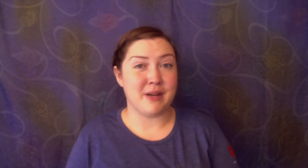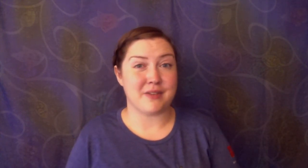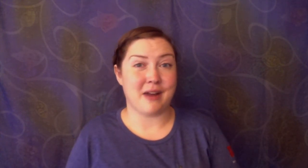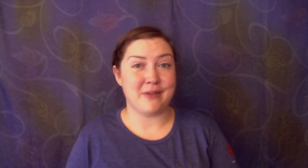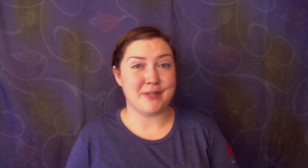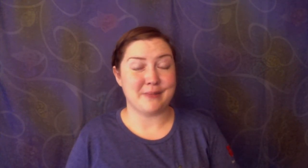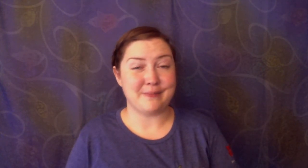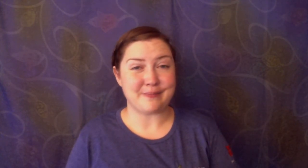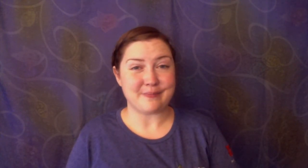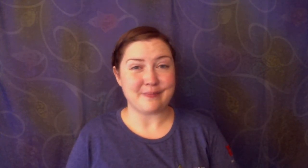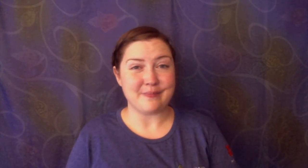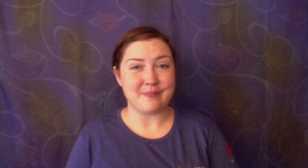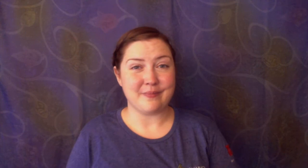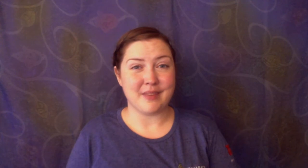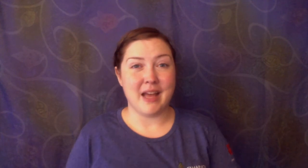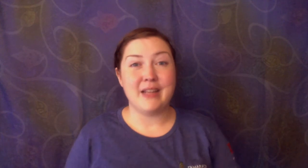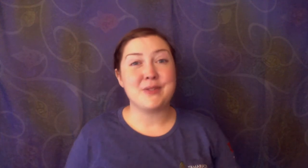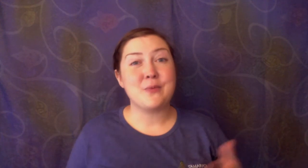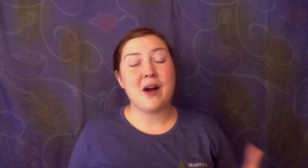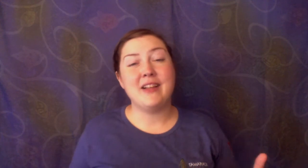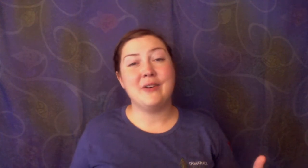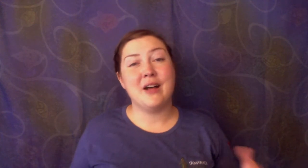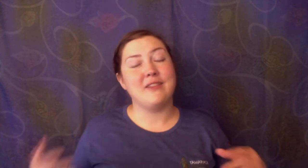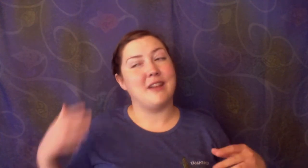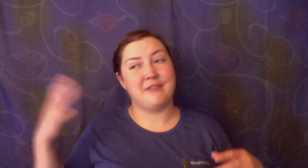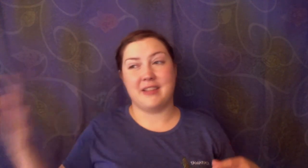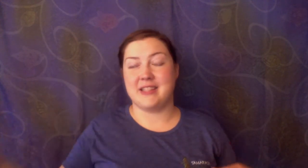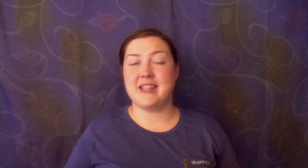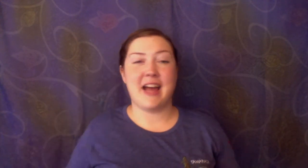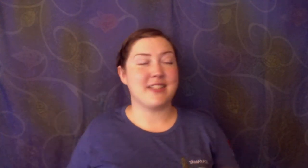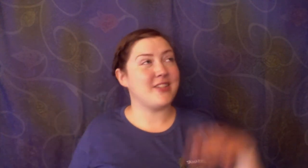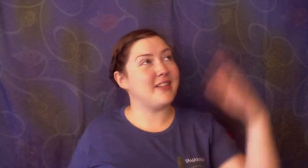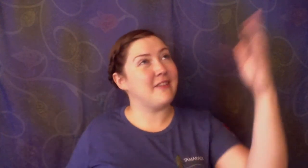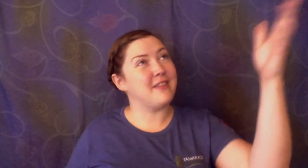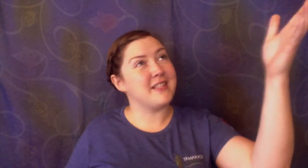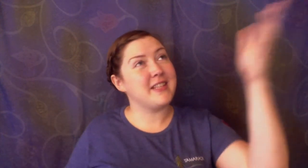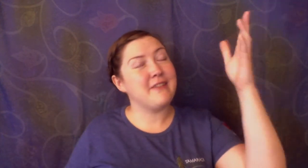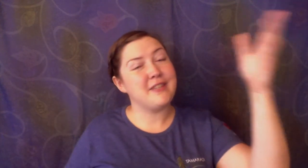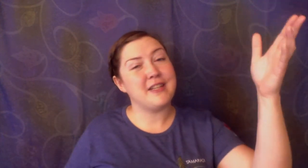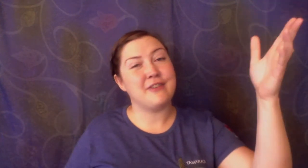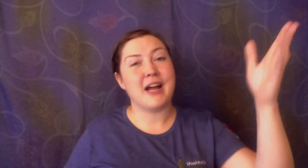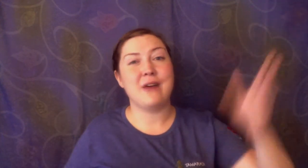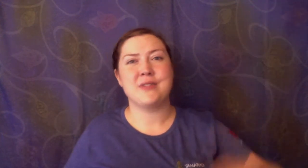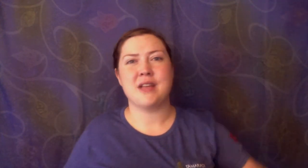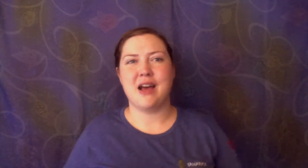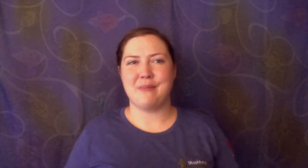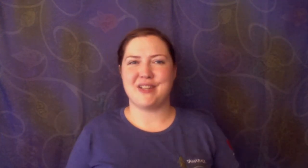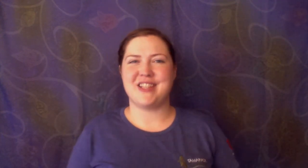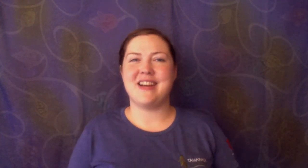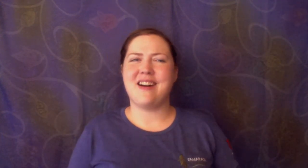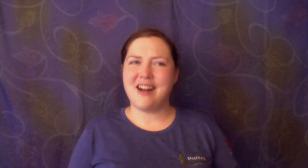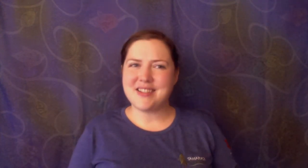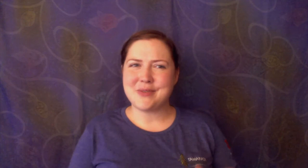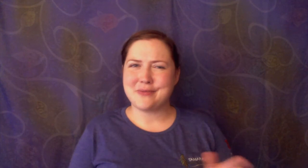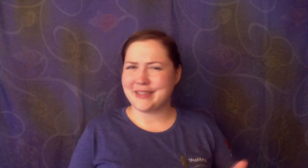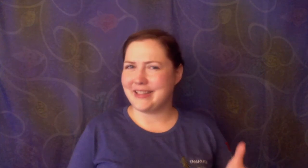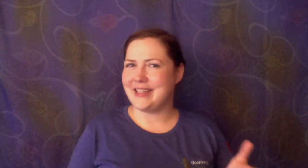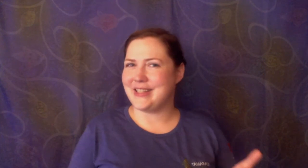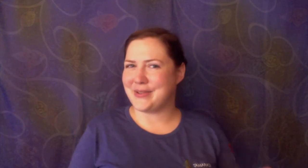around. Now Swallow loved the snacks. She loved the safety of her house, but she also really enjoyed